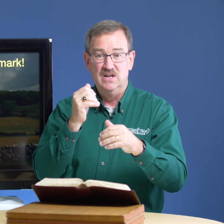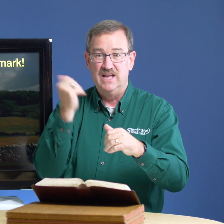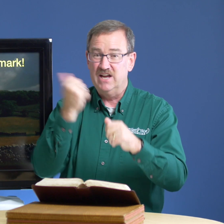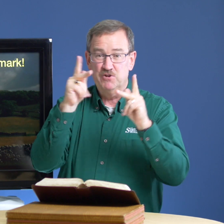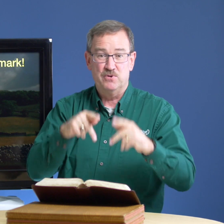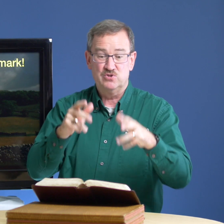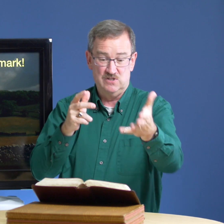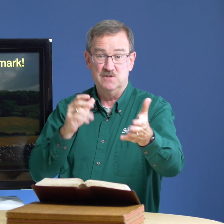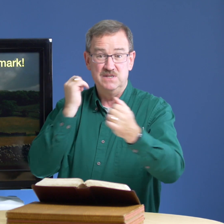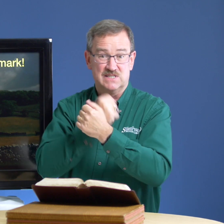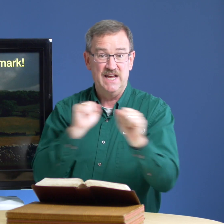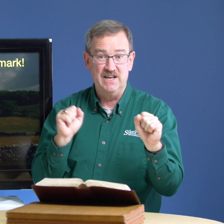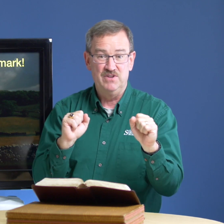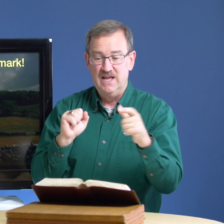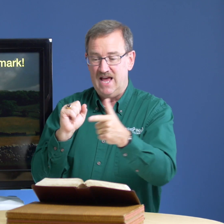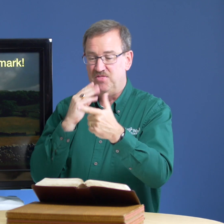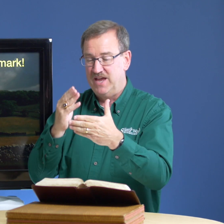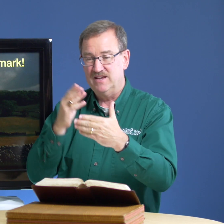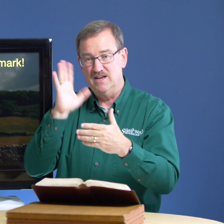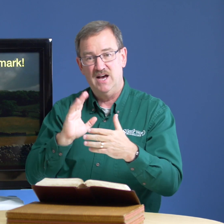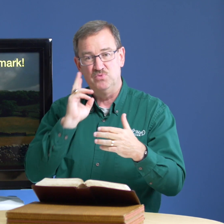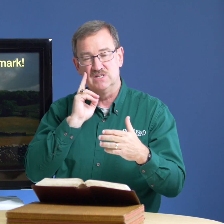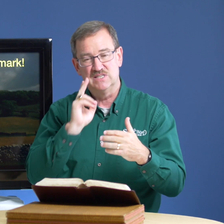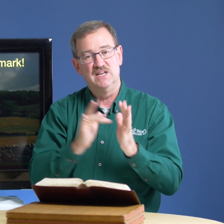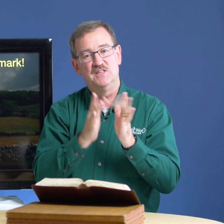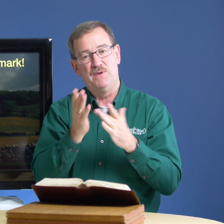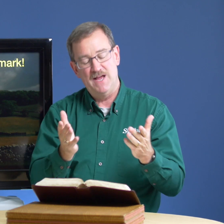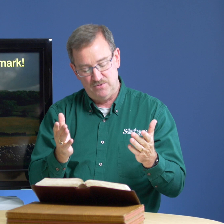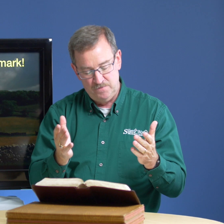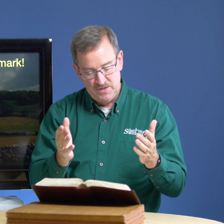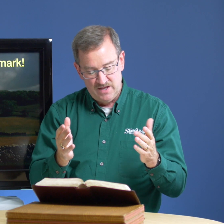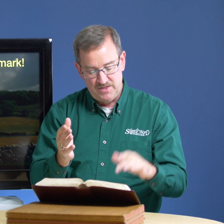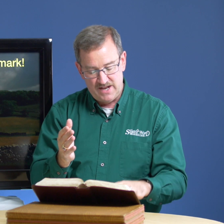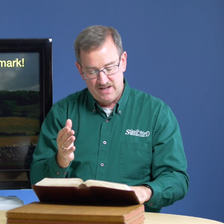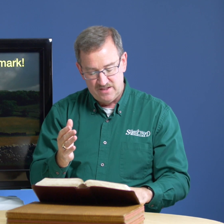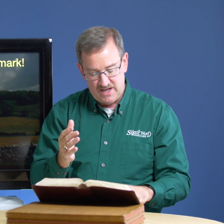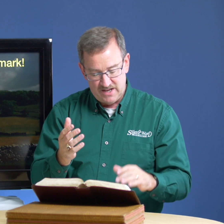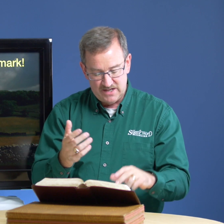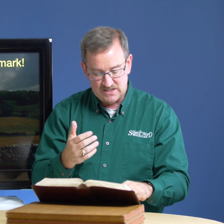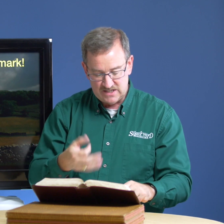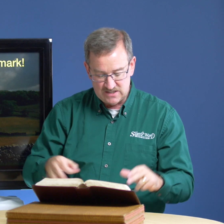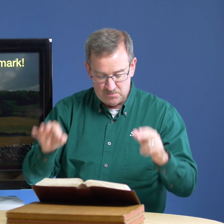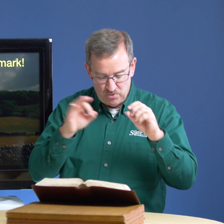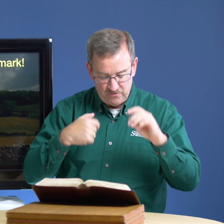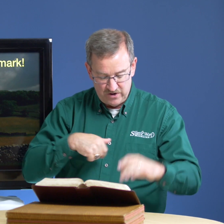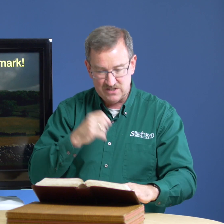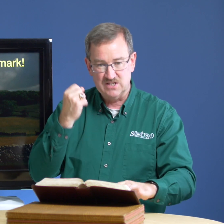every person to be saved and thank god we see in the bible that that it is it is important for us to